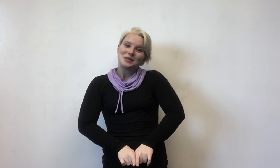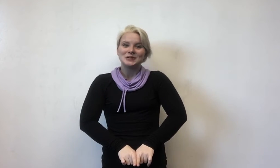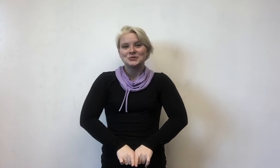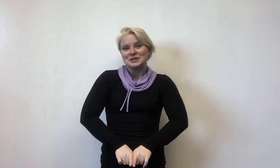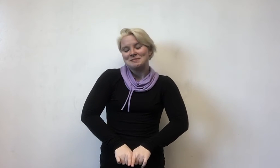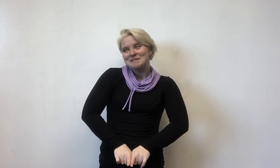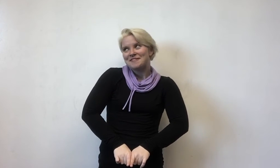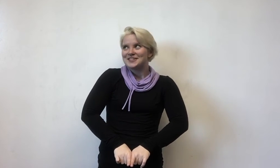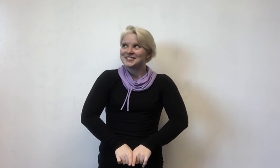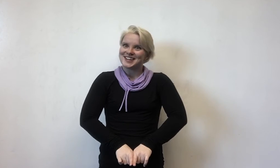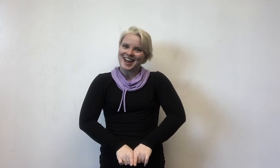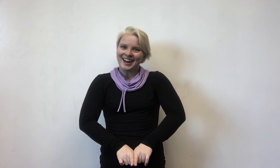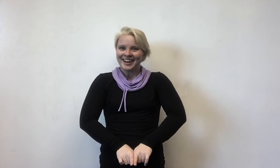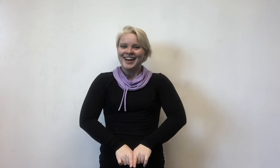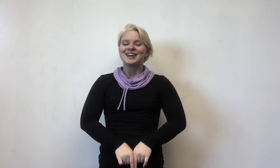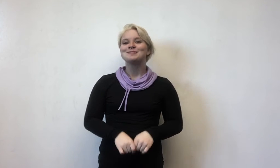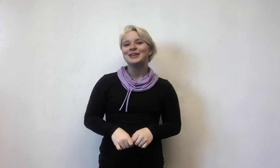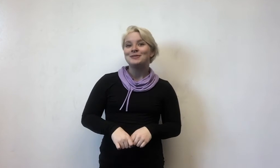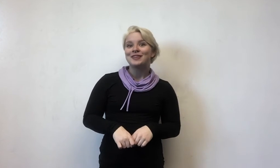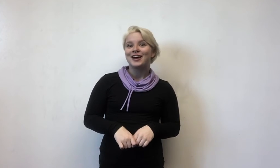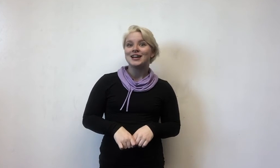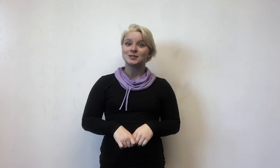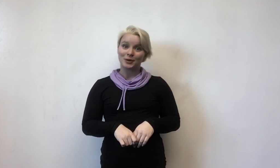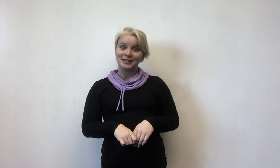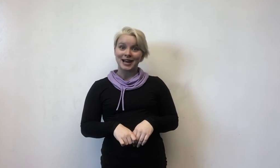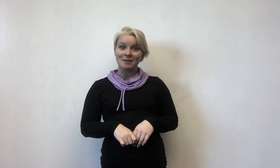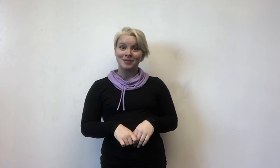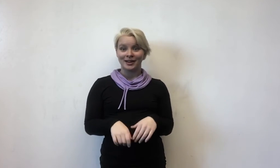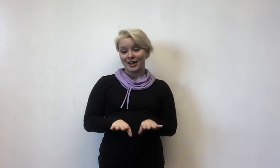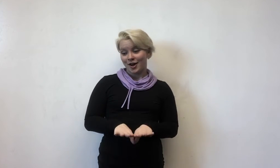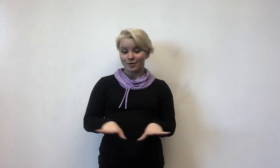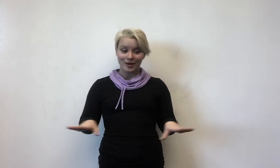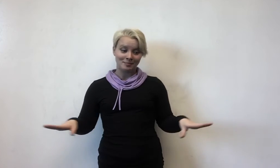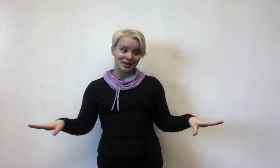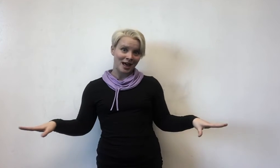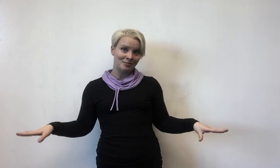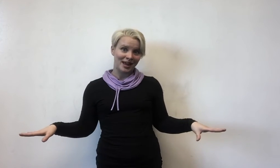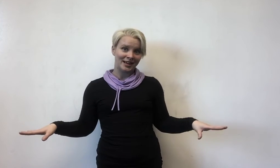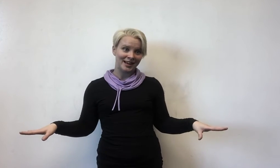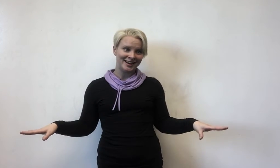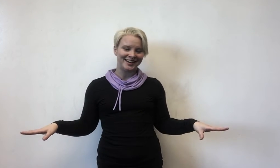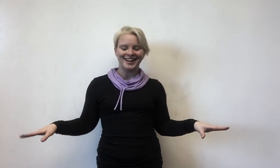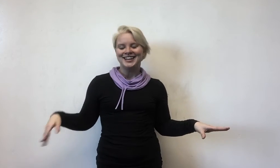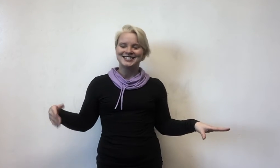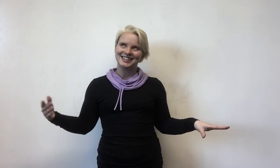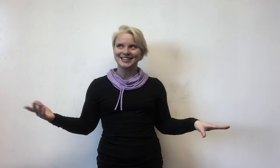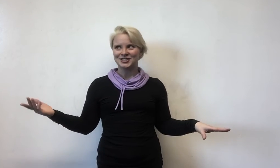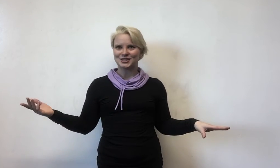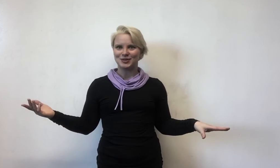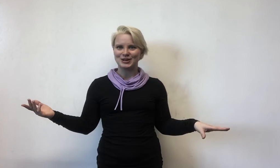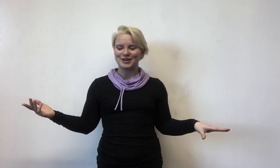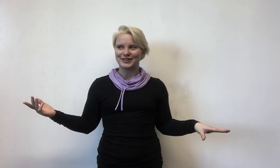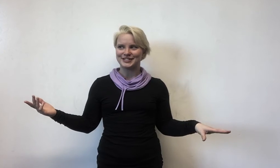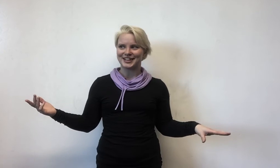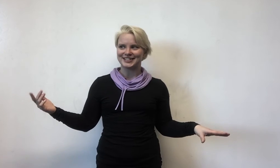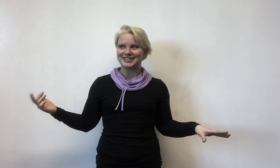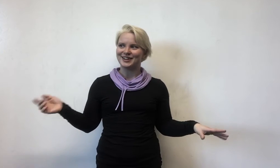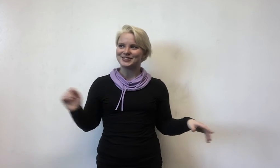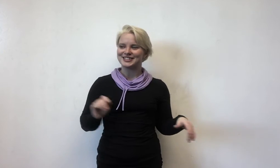their dreamy first day, complete with a springtime picnic on a red plaid blanket and delicious peanut butter and jelly sandwiches.